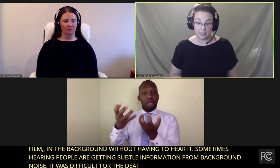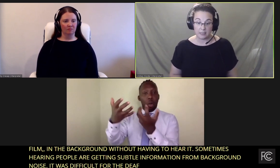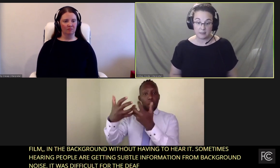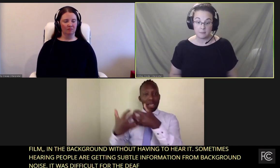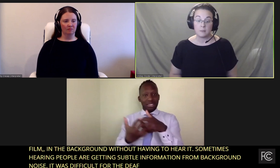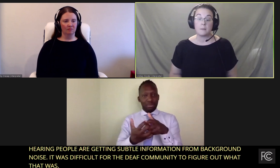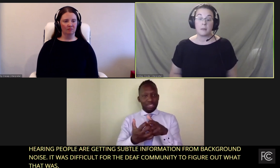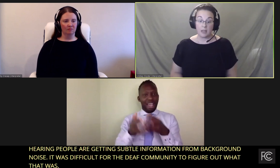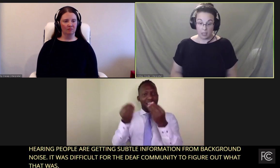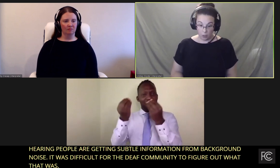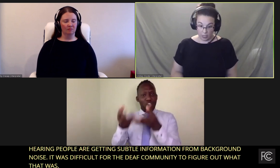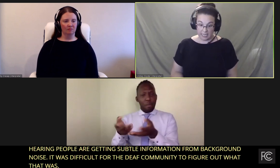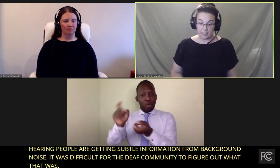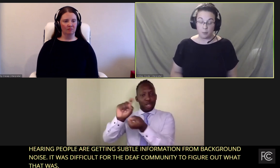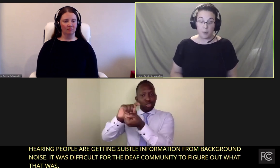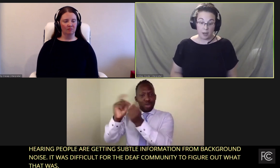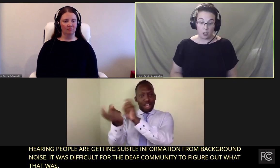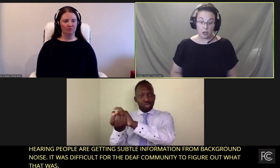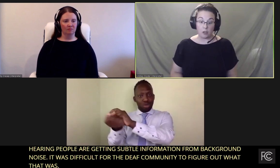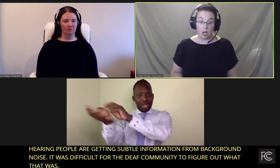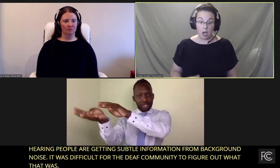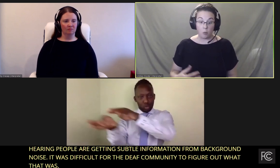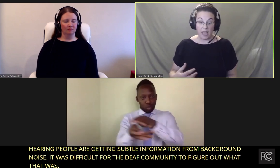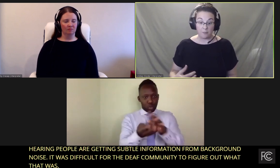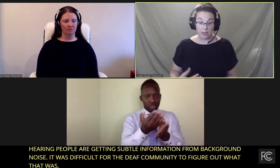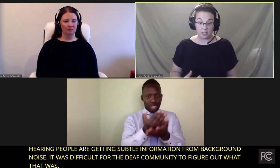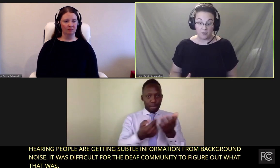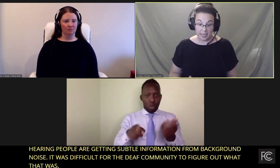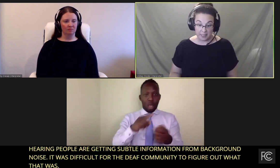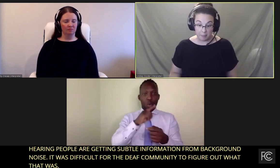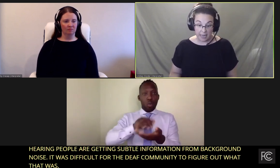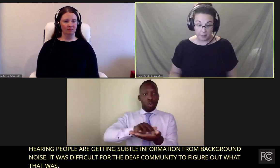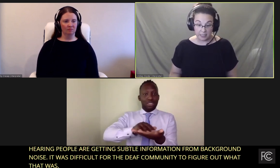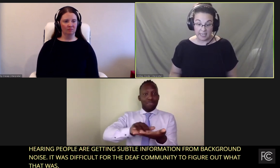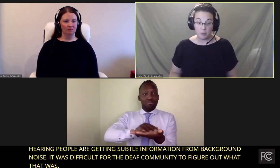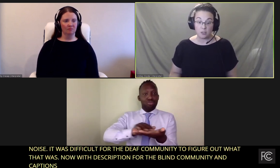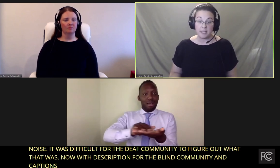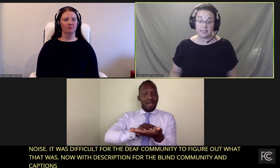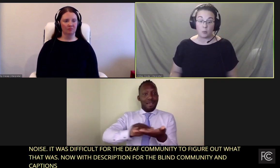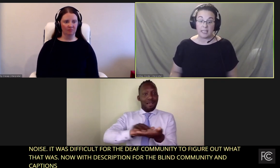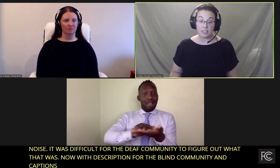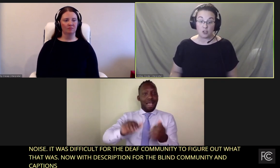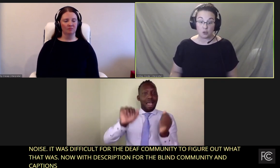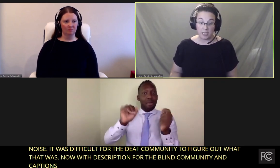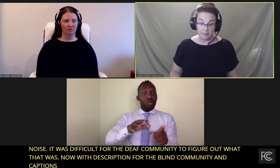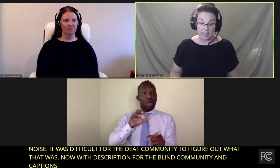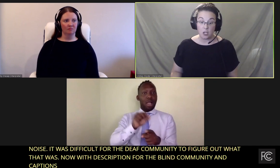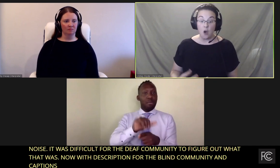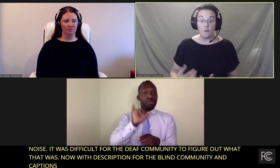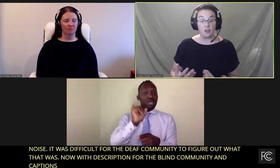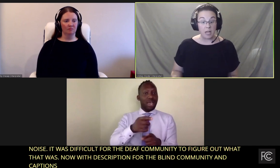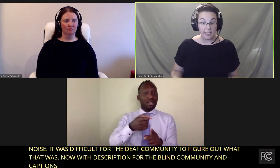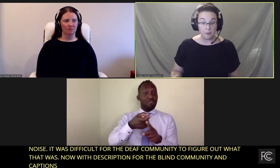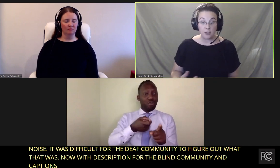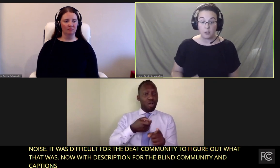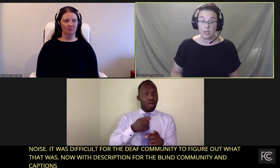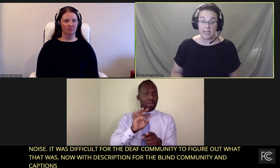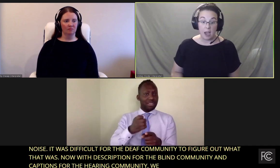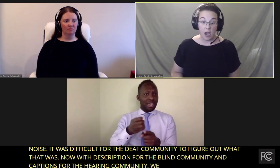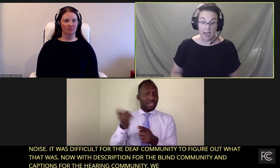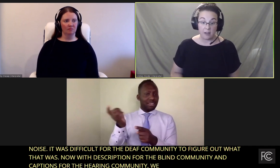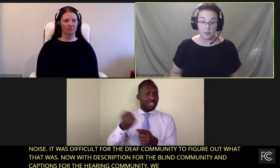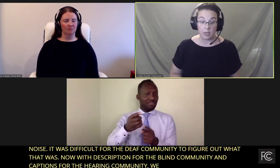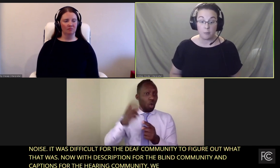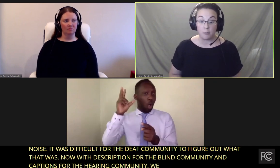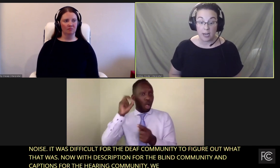community. It is better, we have better device compatibility, which means that we can stream it. For the blind community,